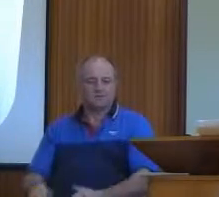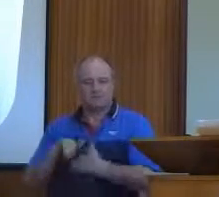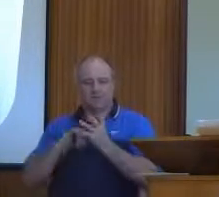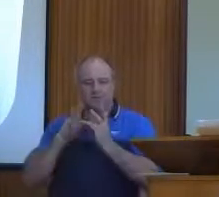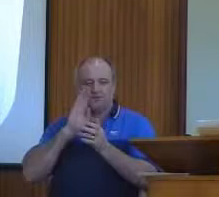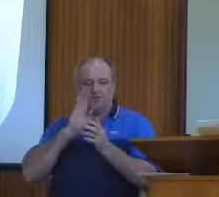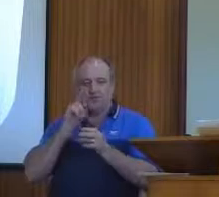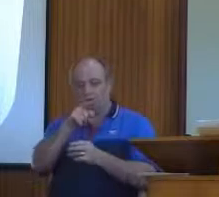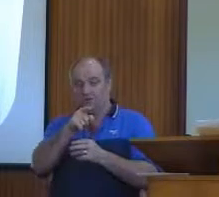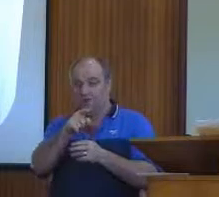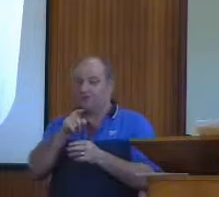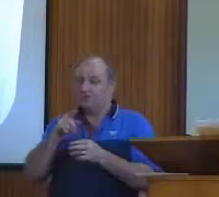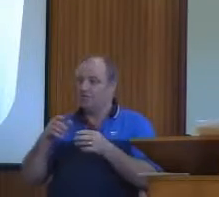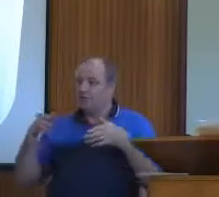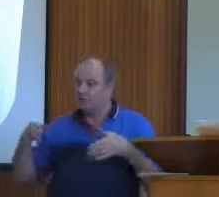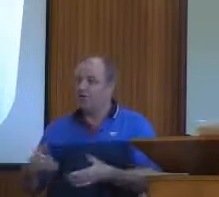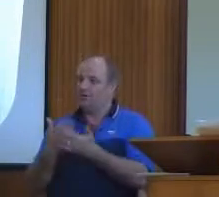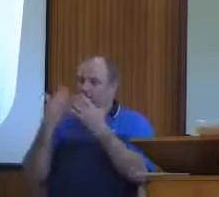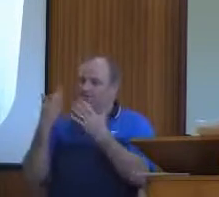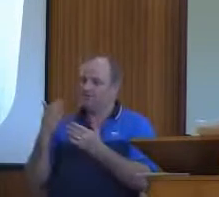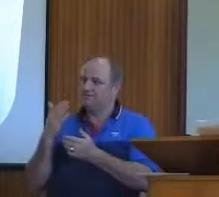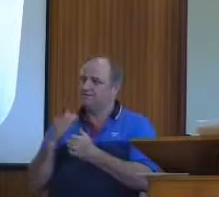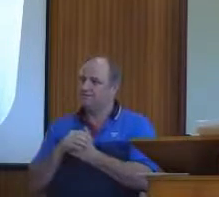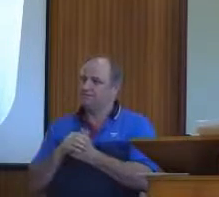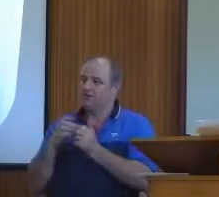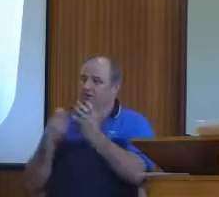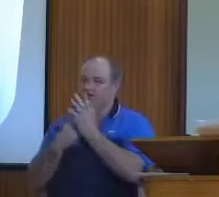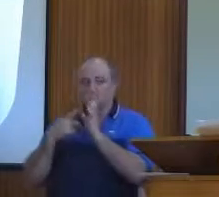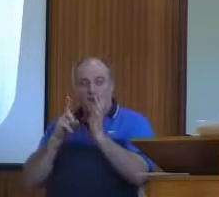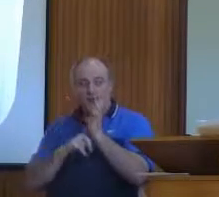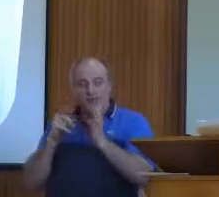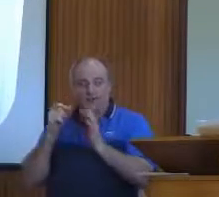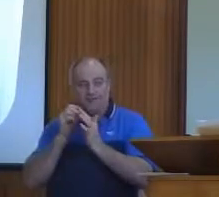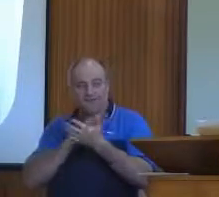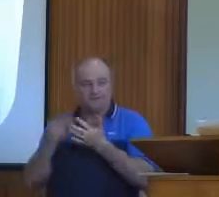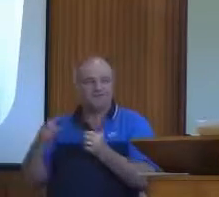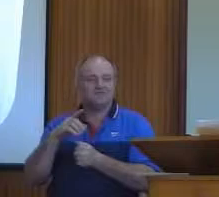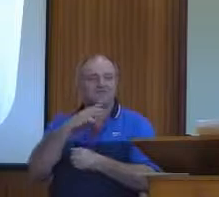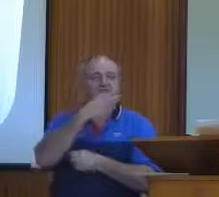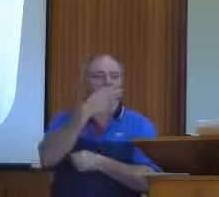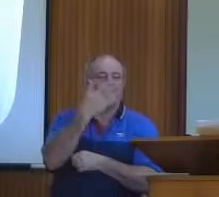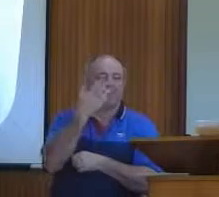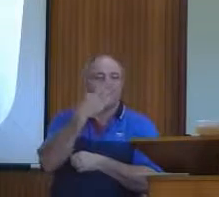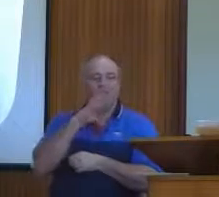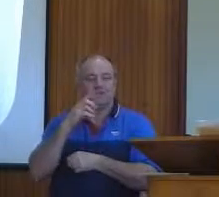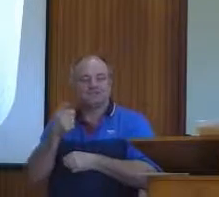Ralph and I chose him in round about 1956 and my wife too. 46. 46, yes.